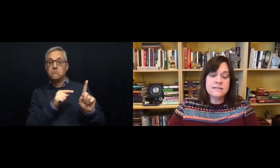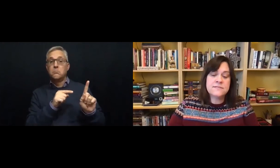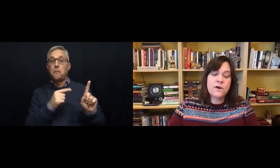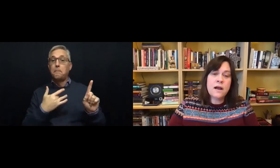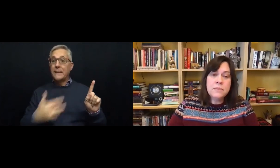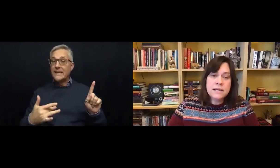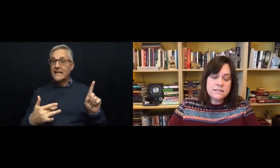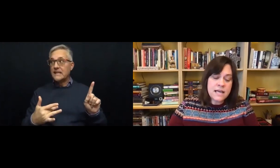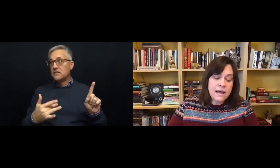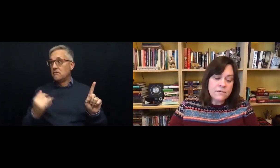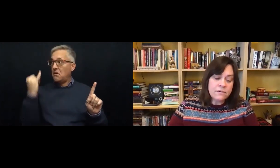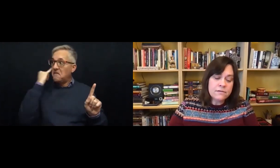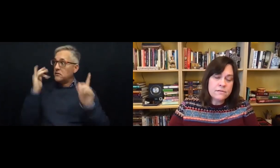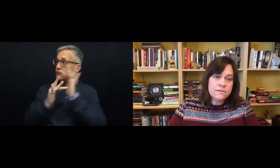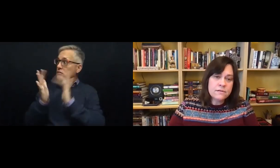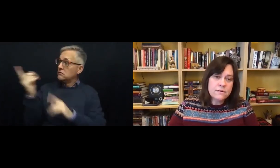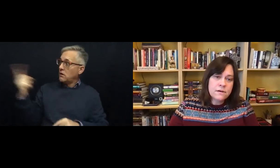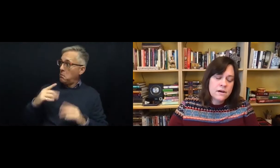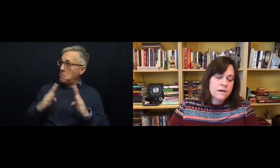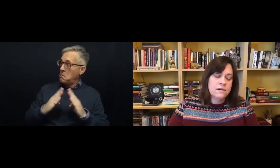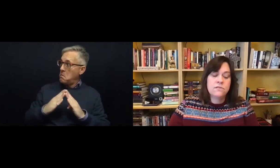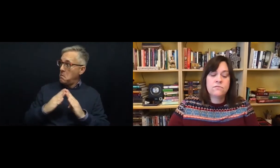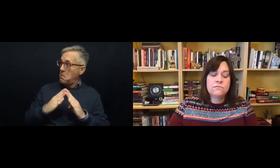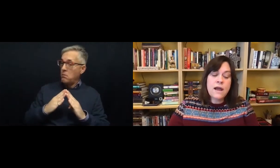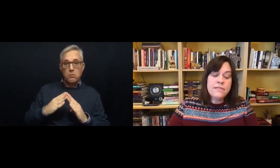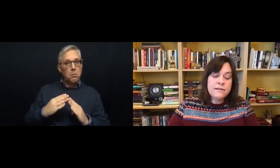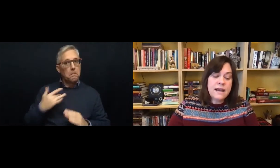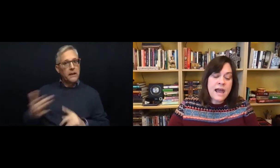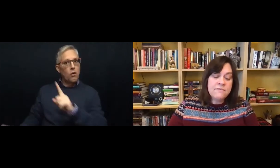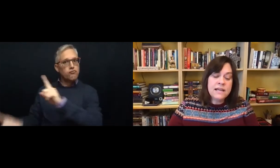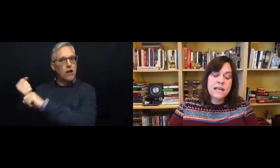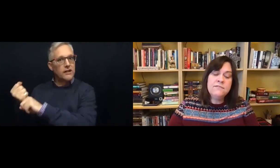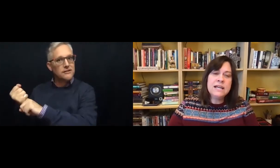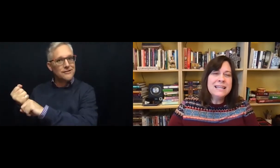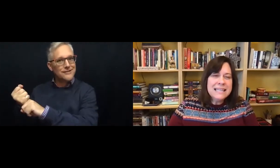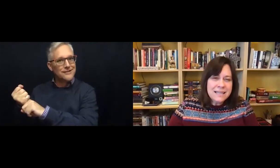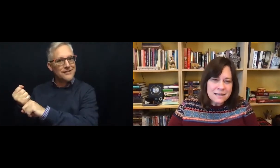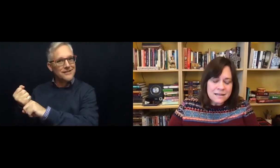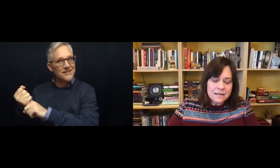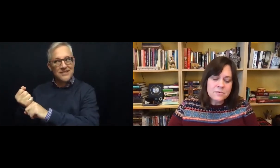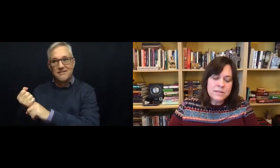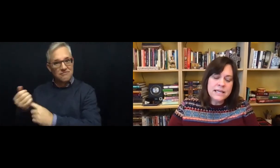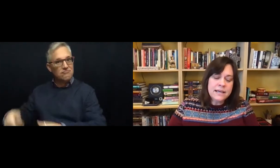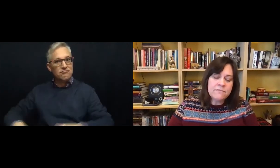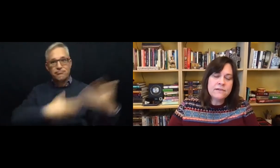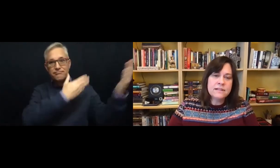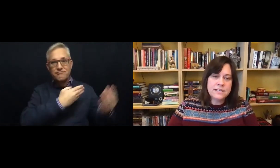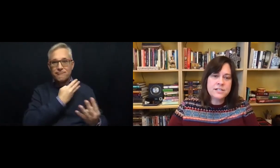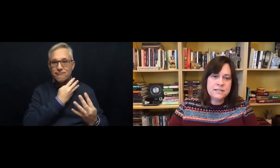for coming into town rather than having even a little belief that Jesus